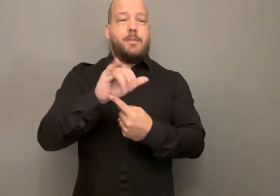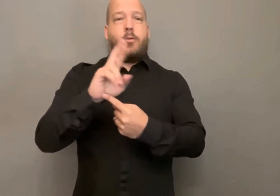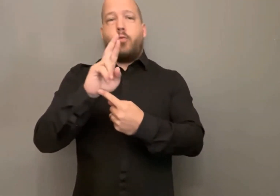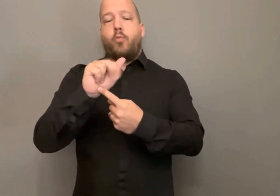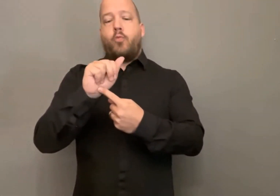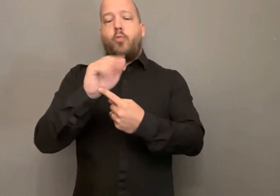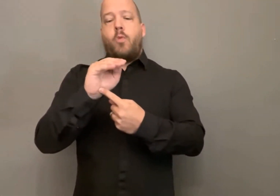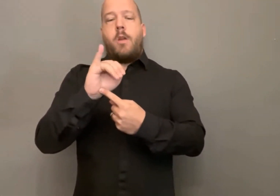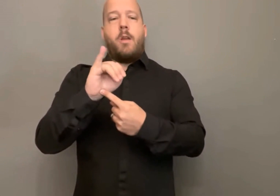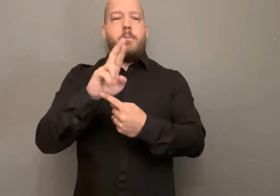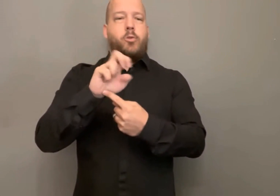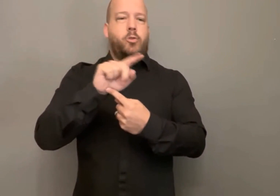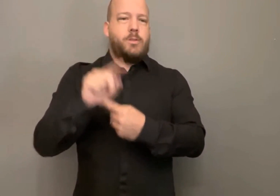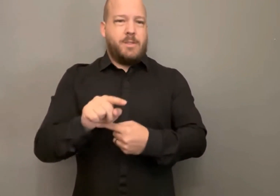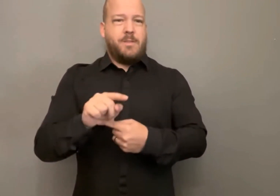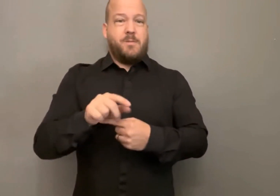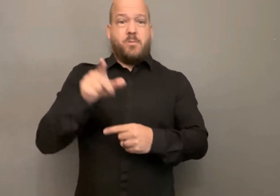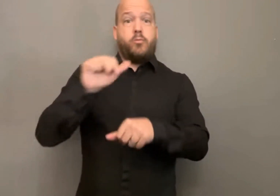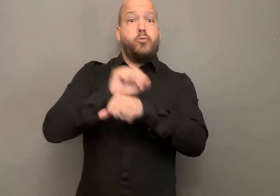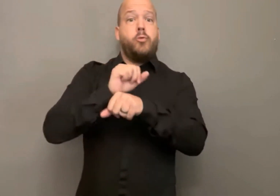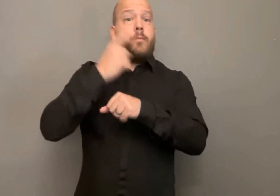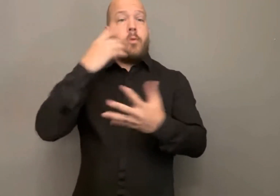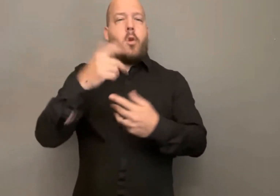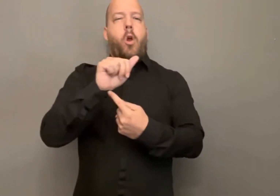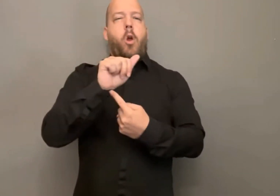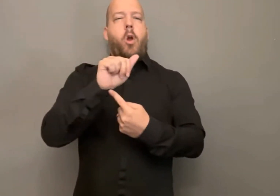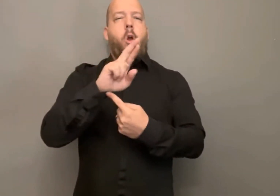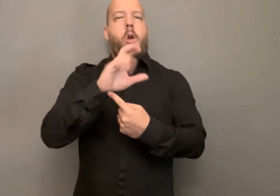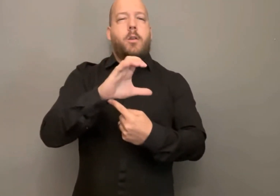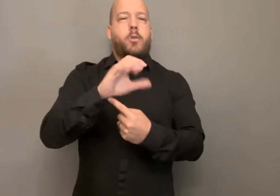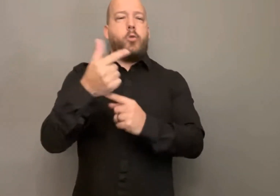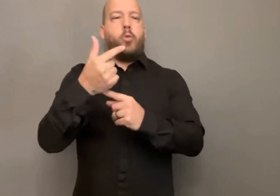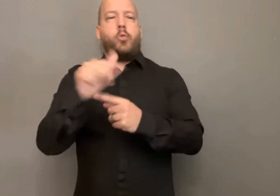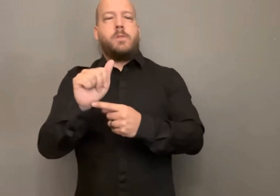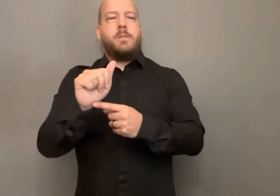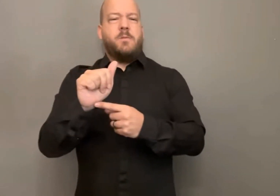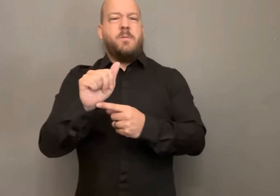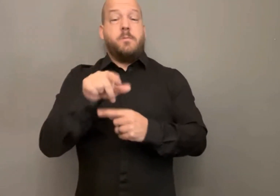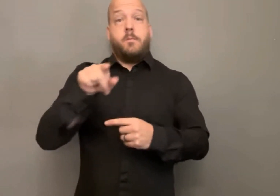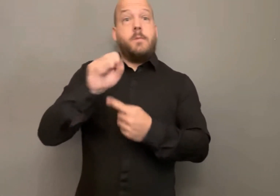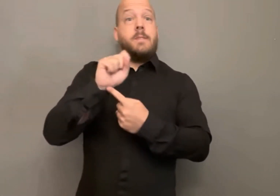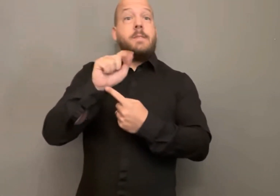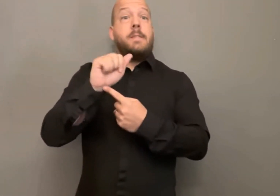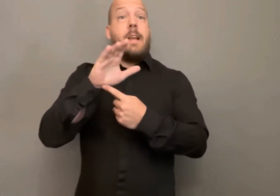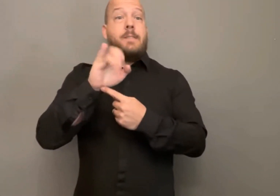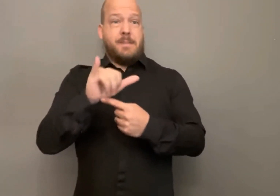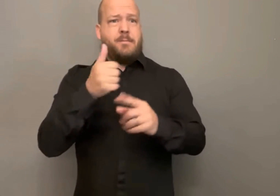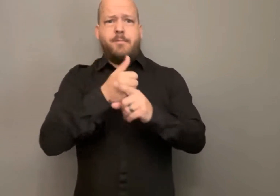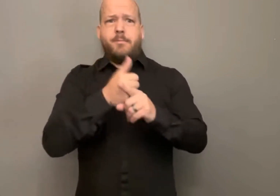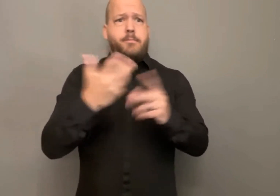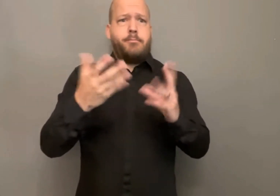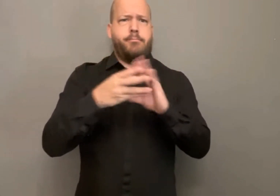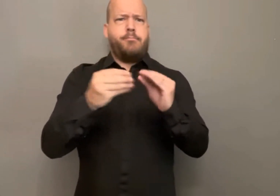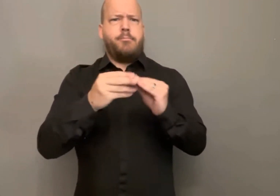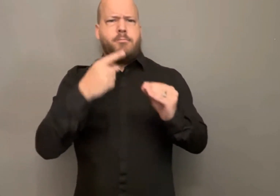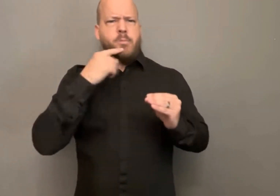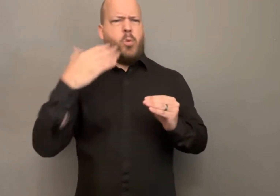stacy ramirez with the arc georgia says georgia's voting process already presented